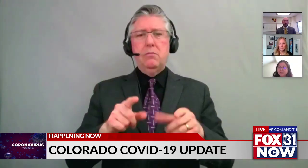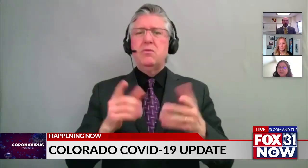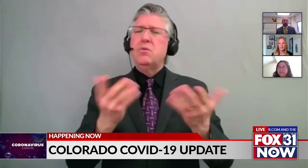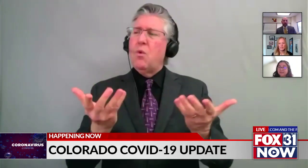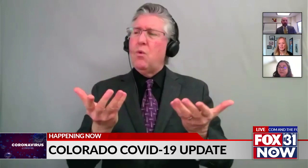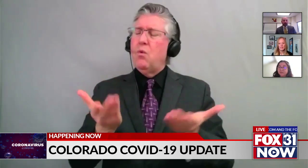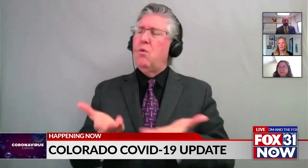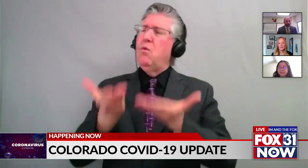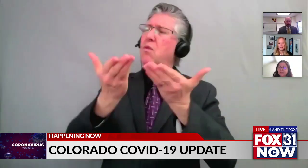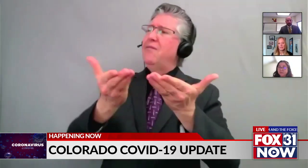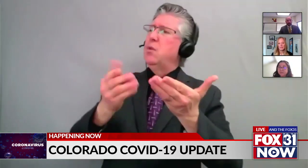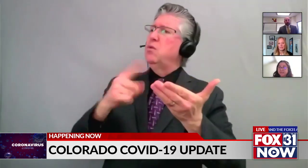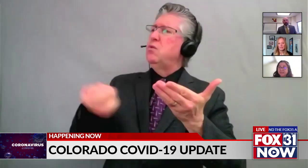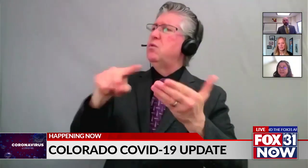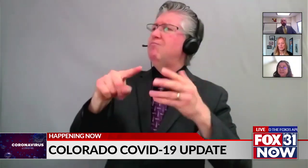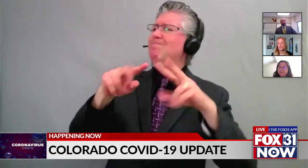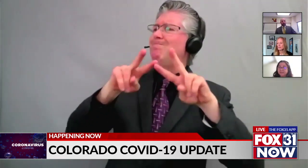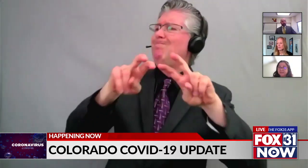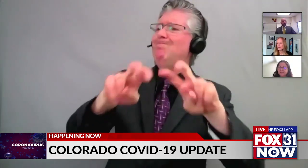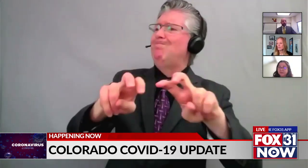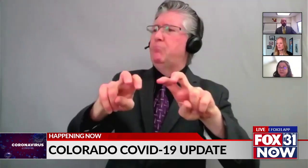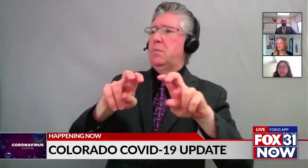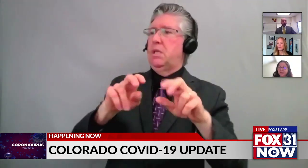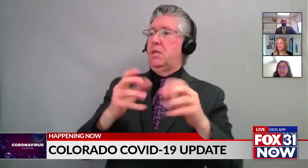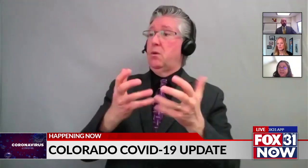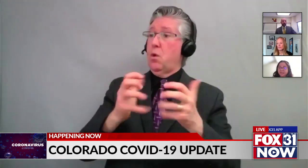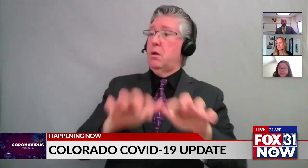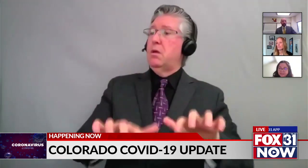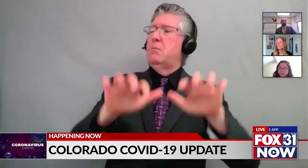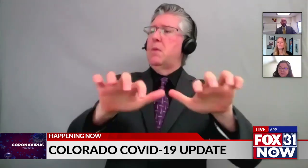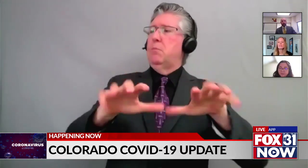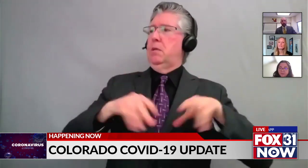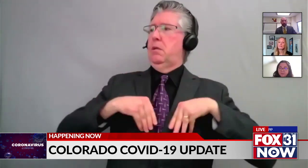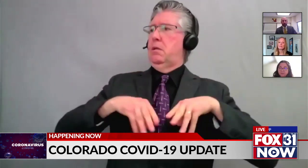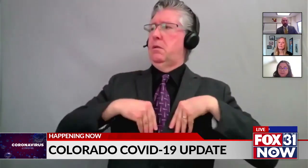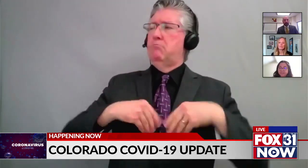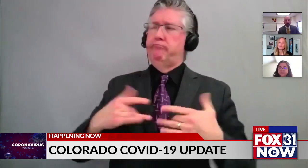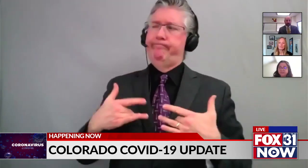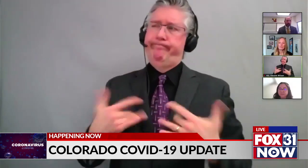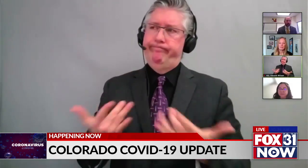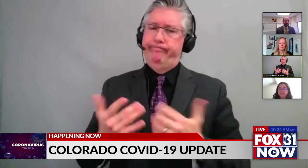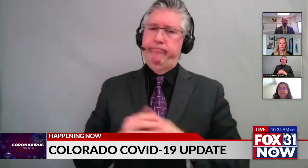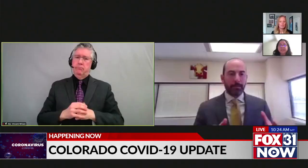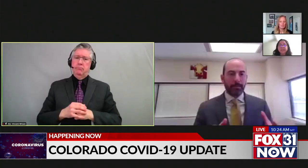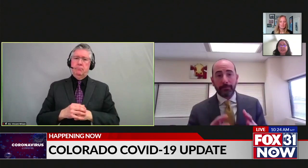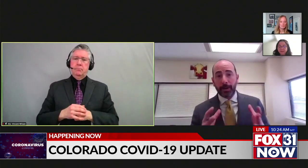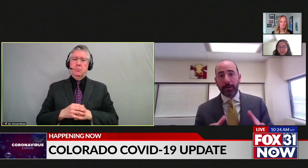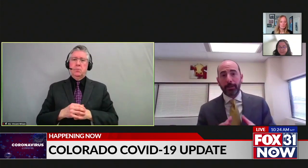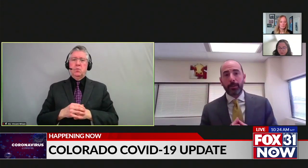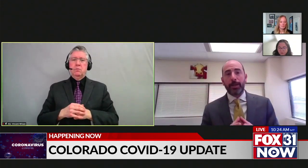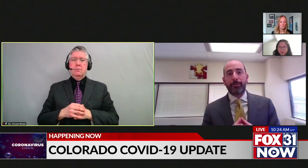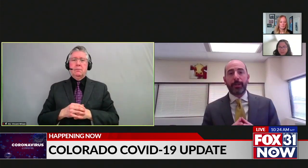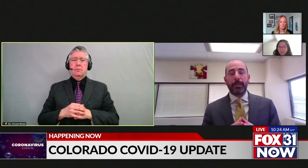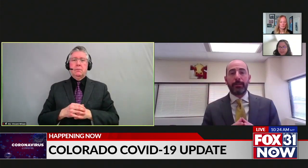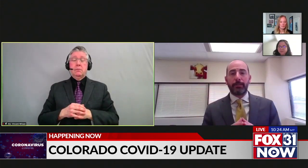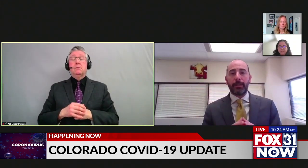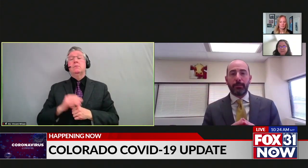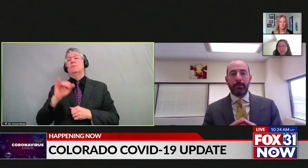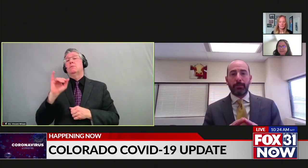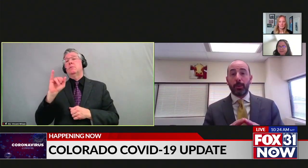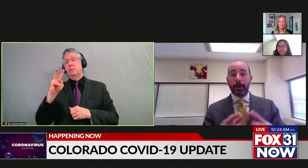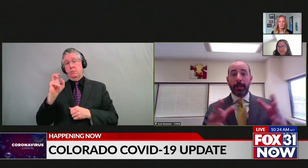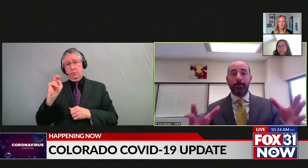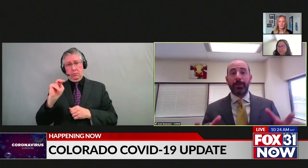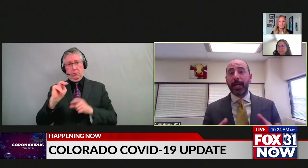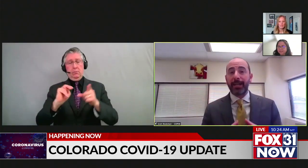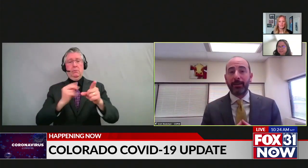having the public's backing when it comes to those kinds of things? Well, you know, Ivan, very good question. And, you know,